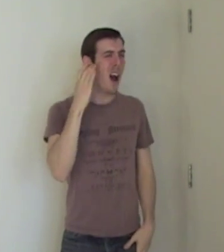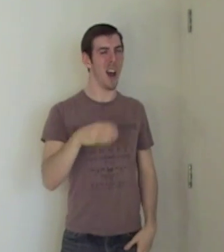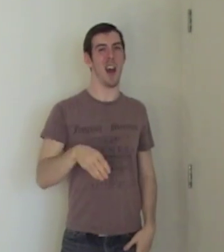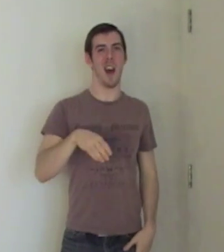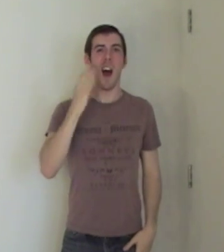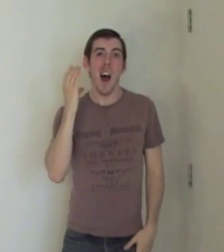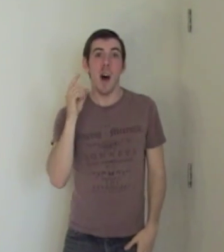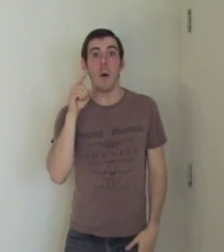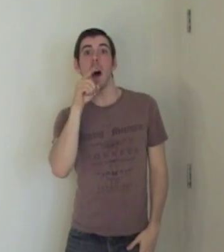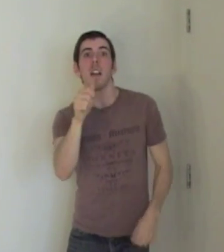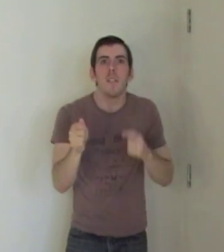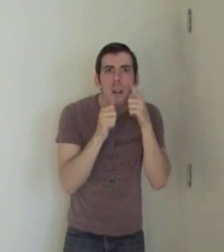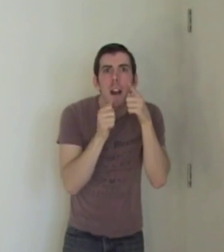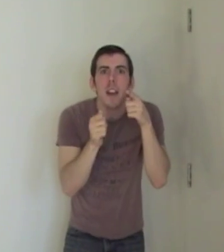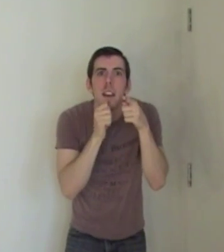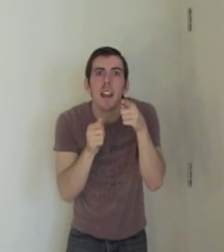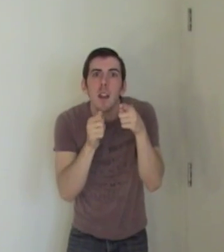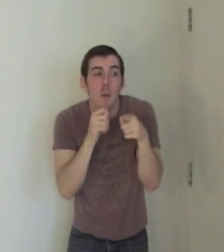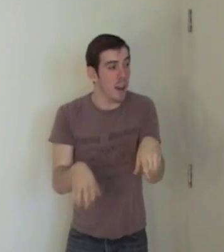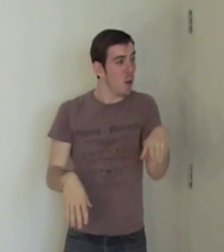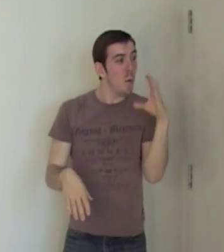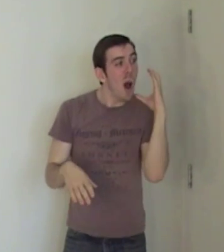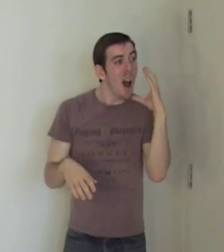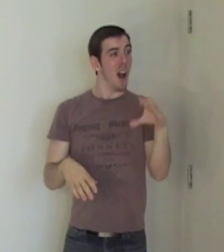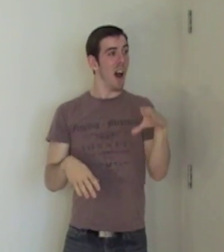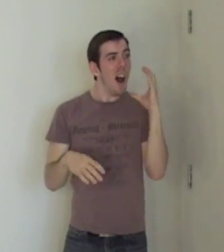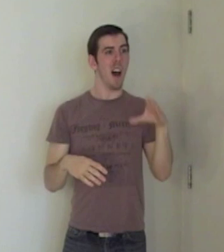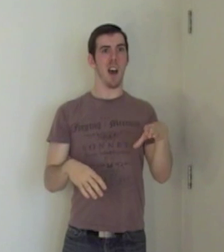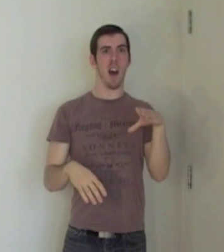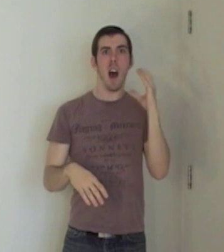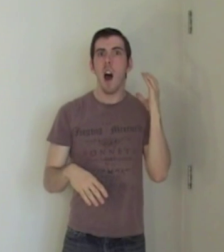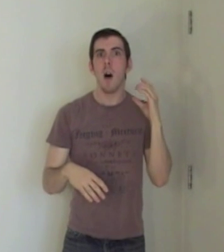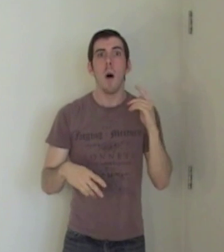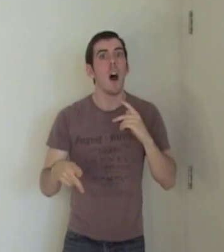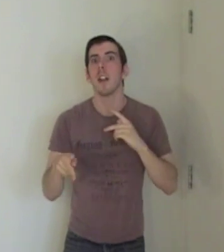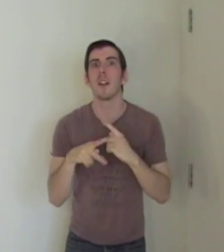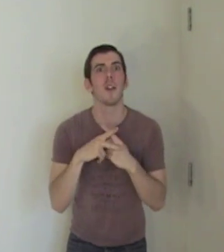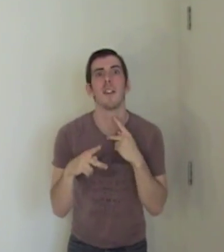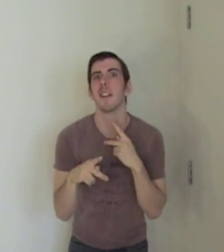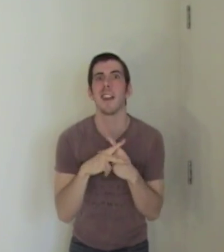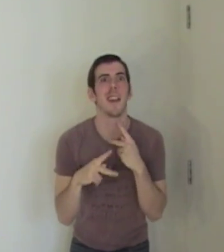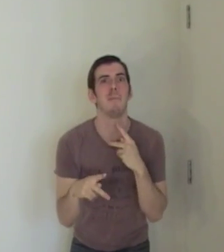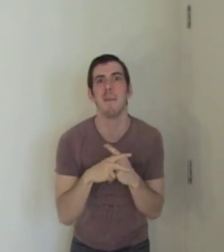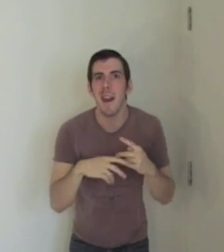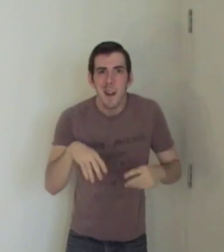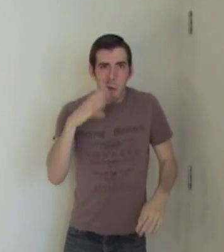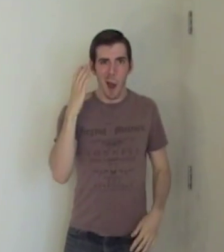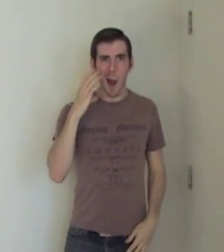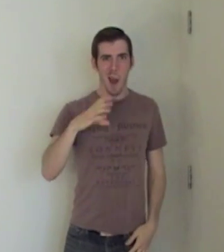Oh, you got a secret Oh, you you couldn't keep it Oh,